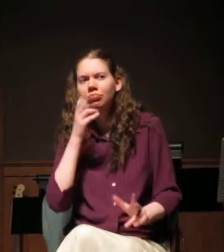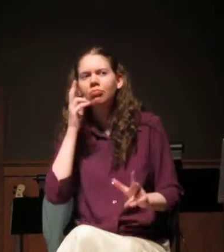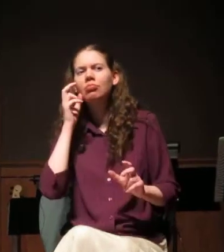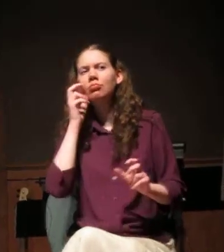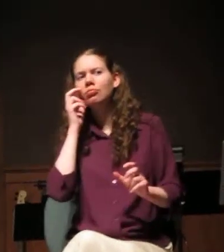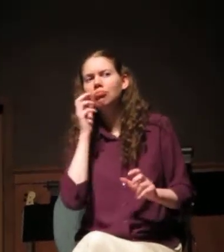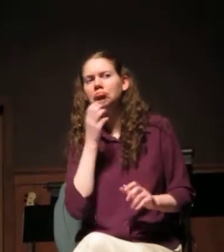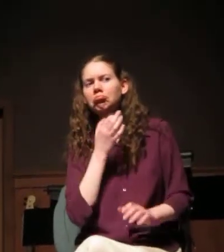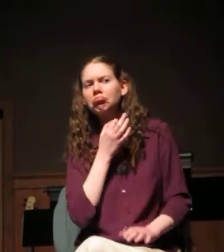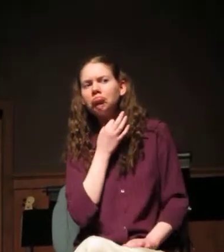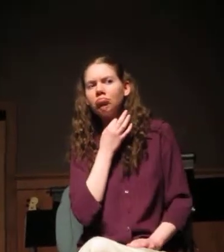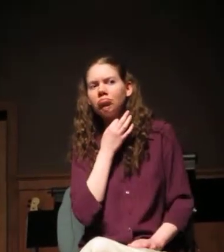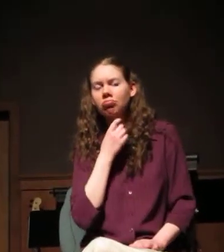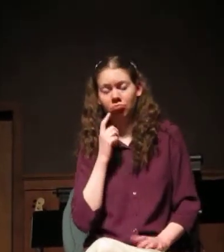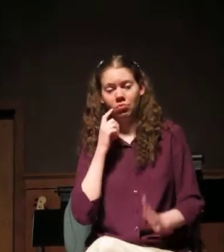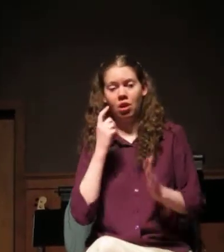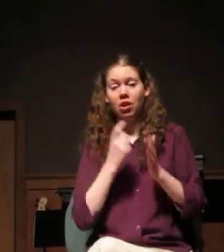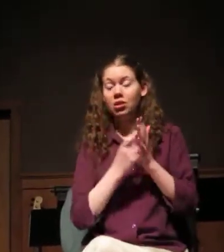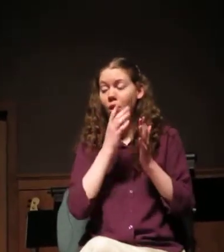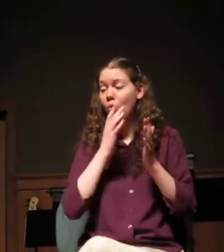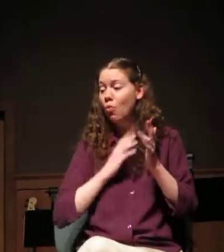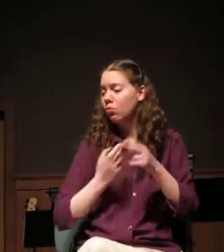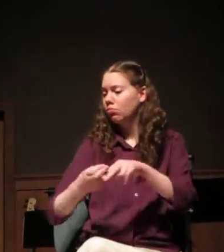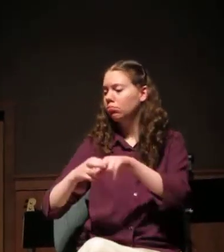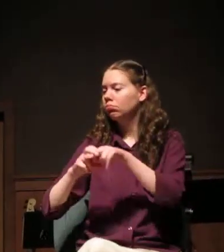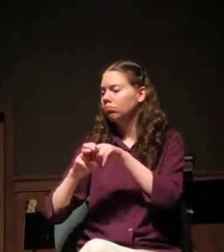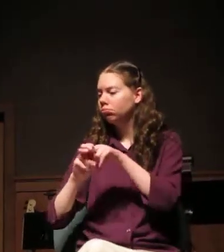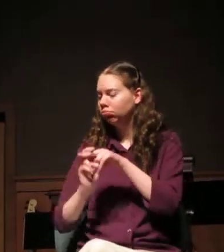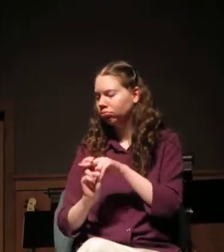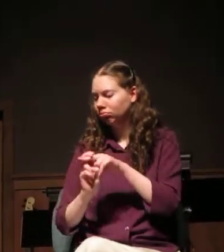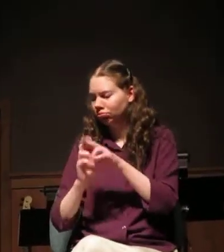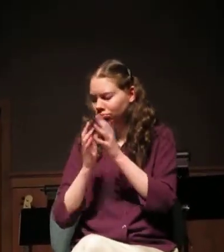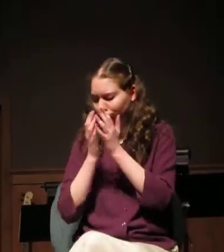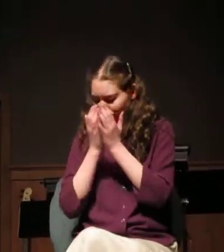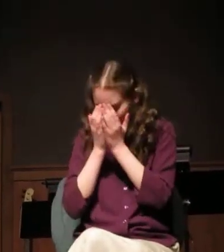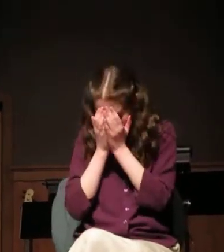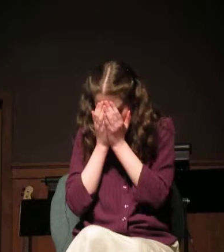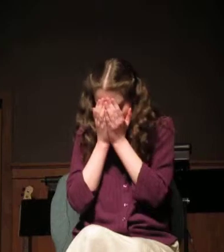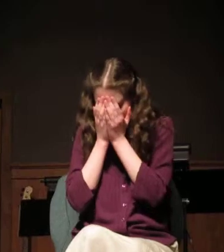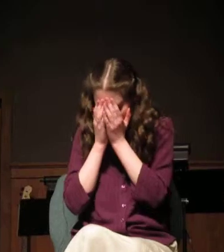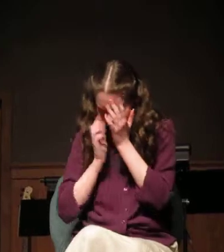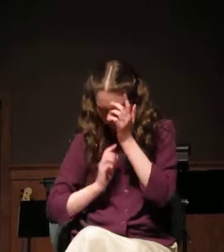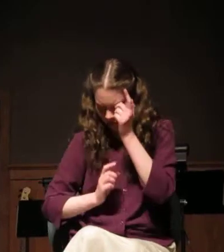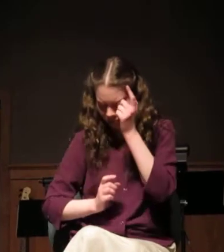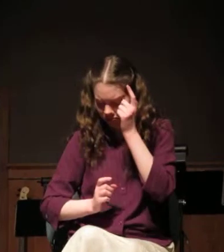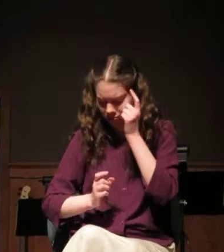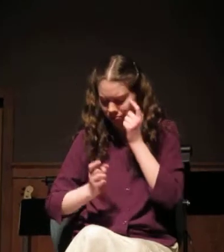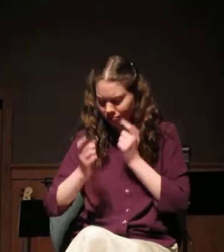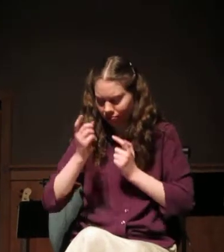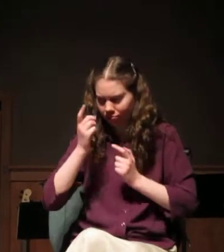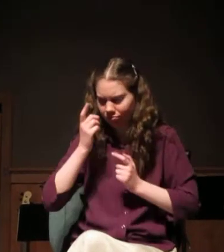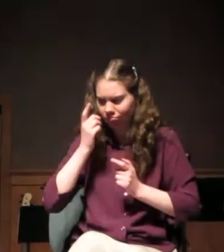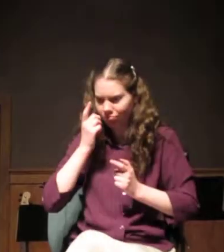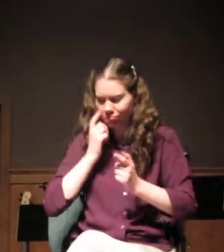Soon the ragman saw a woman sitting on her back porch, and she was sobbing into a handkerchief, sighing and shedding a thousand tears.